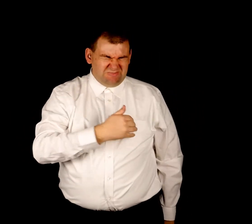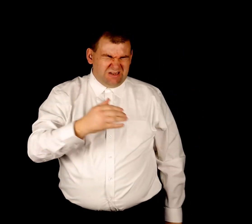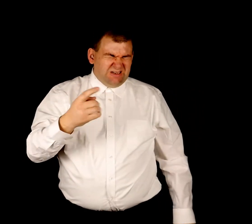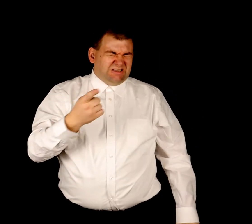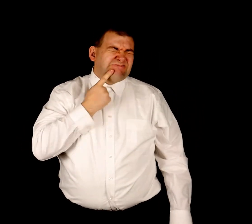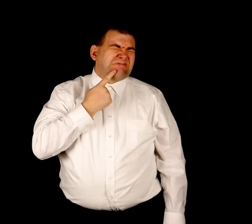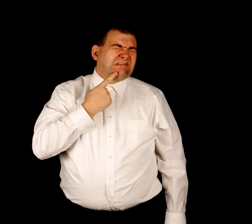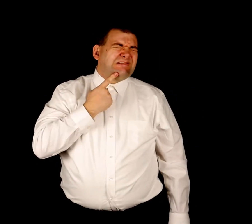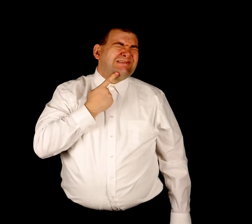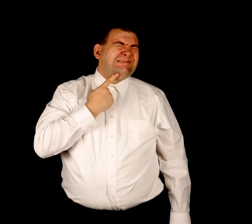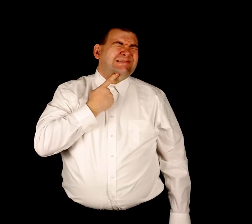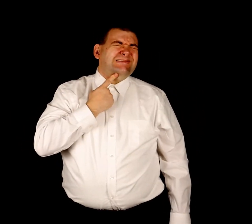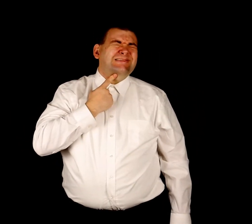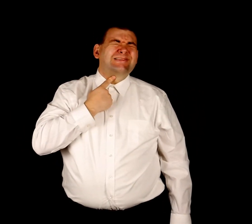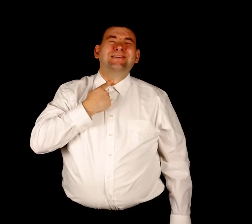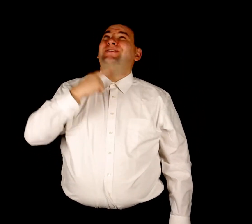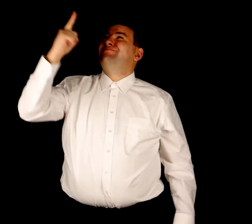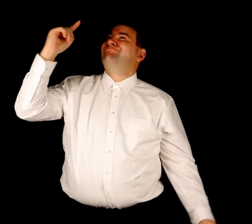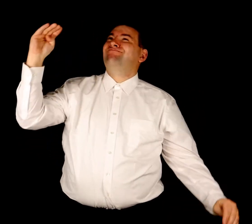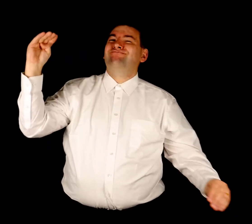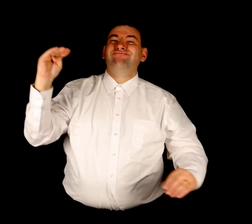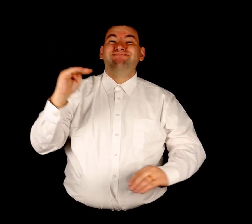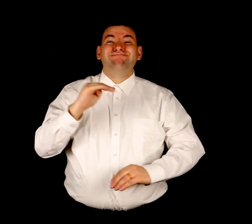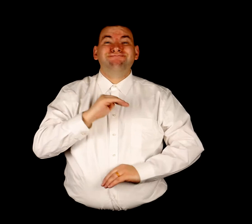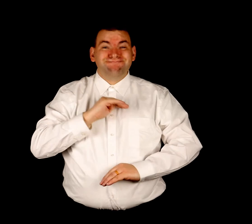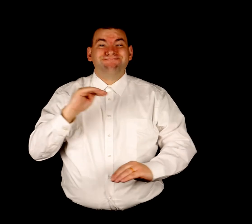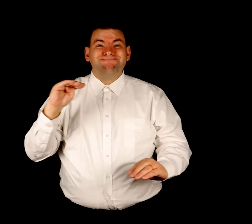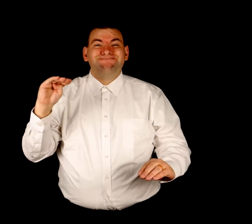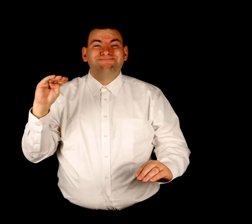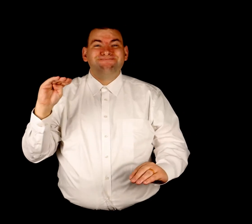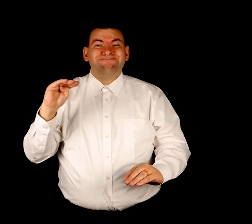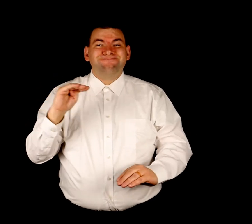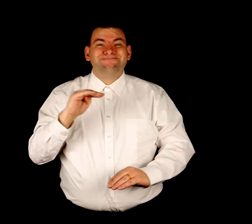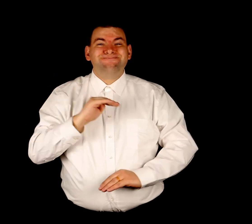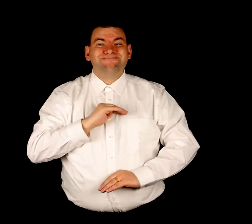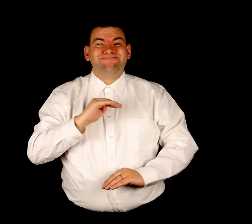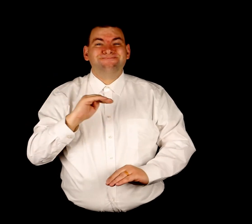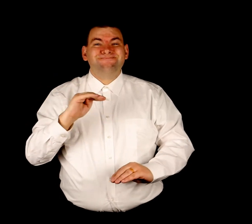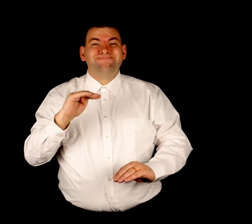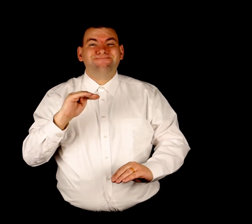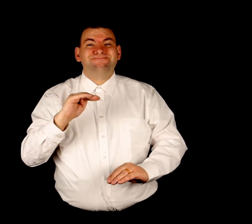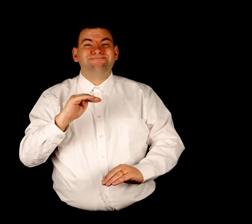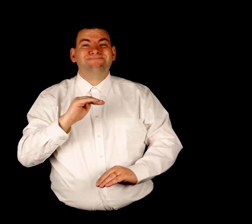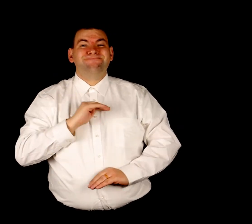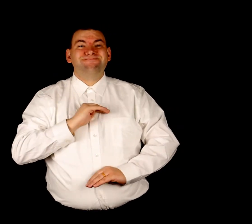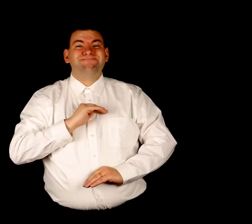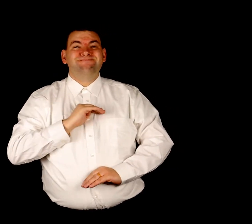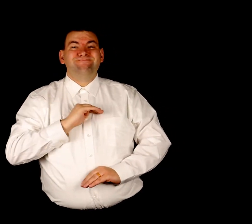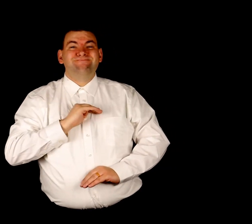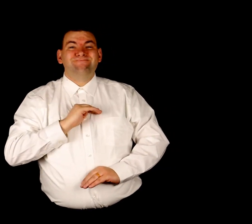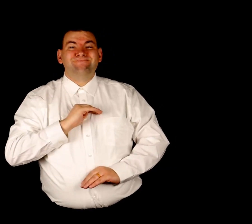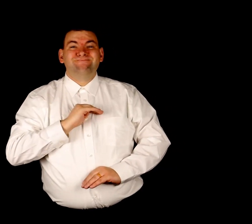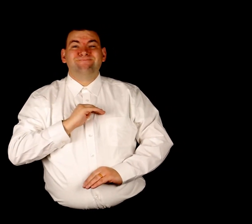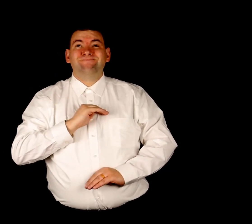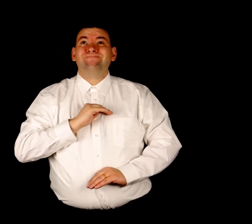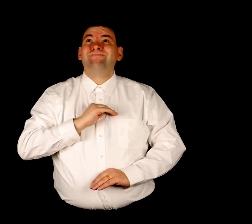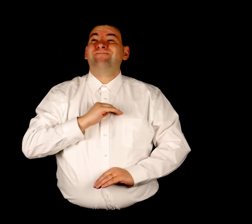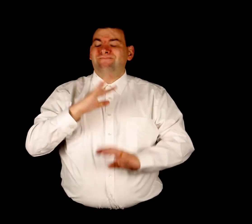my thirsty soul There's